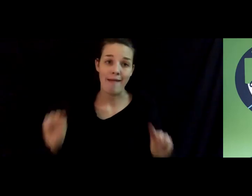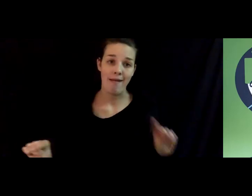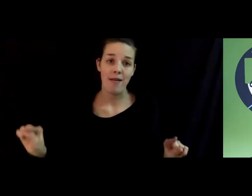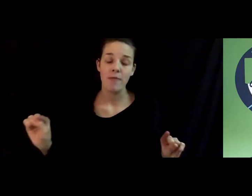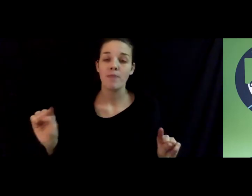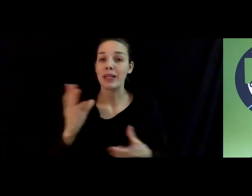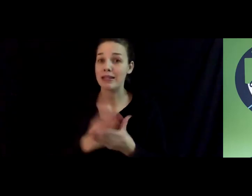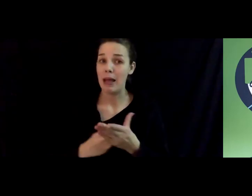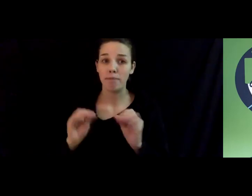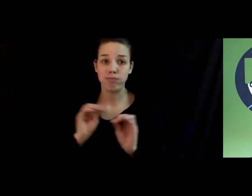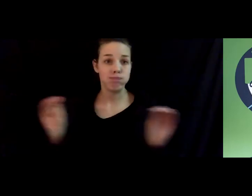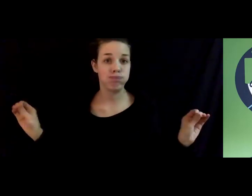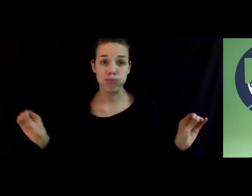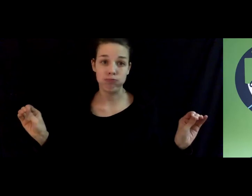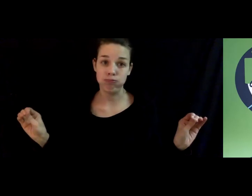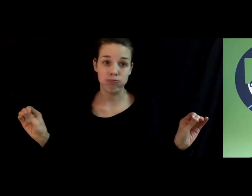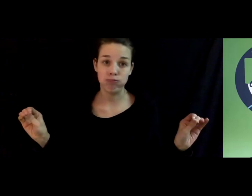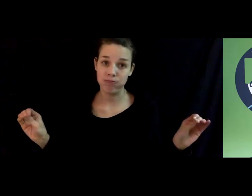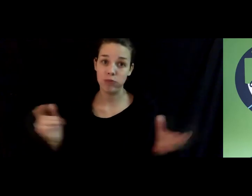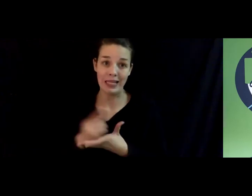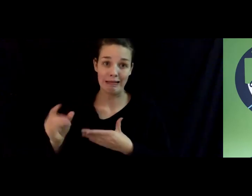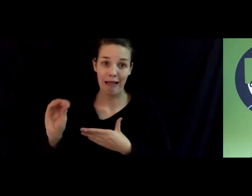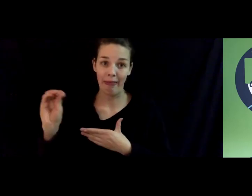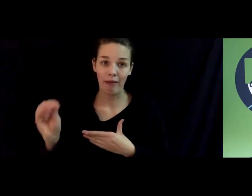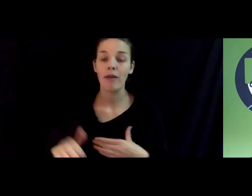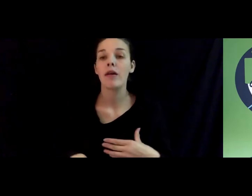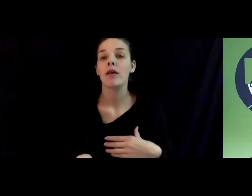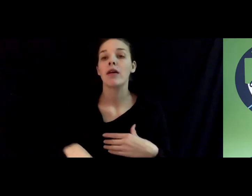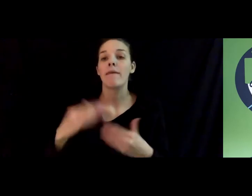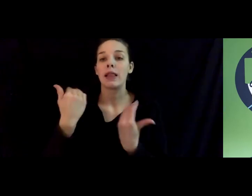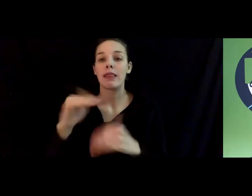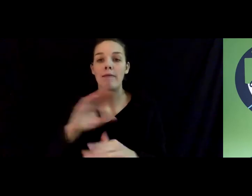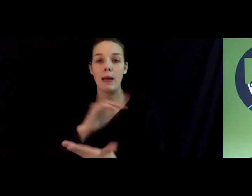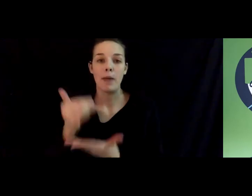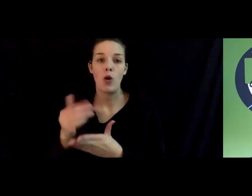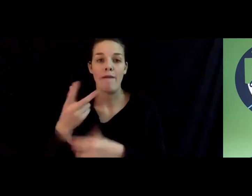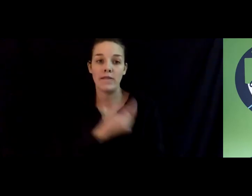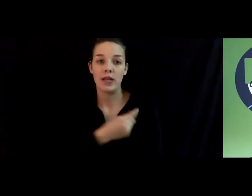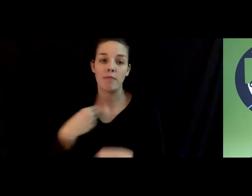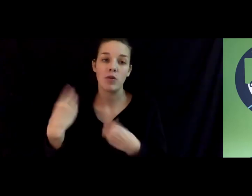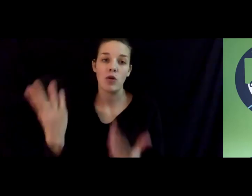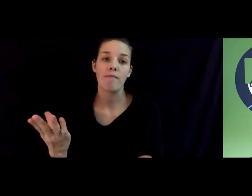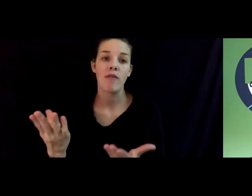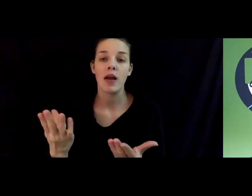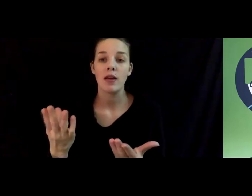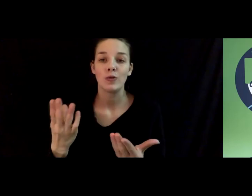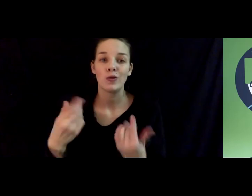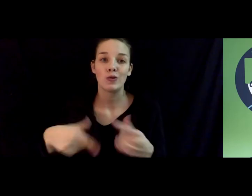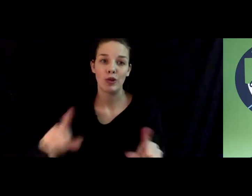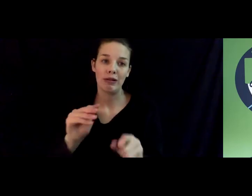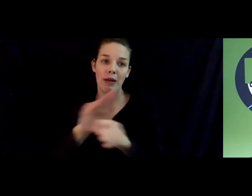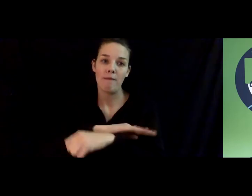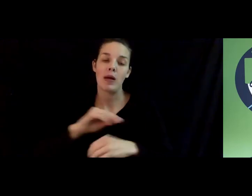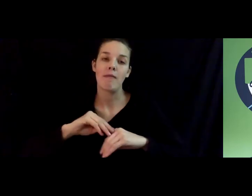received no first dose vaccine. Having only limited amounts of vaccine to provide during a pandemic